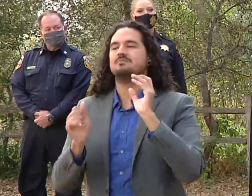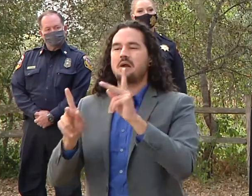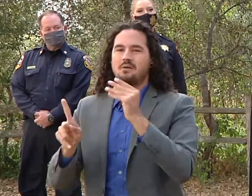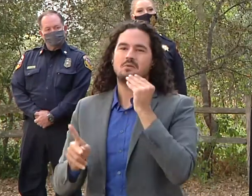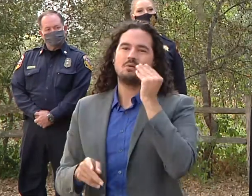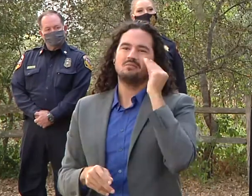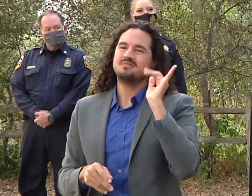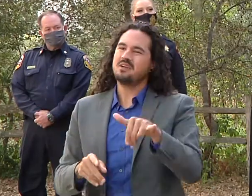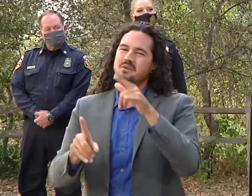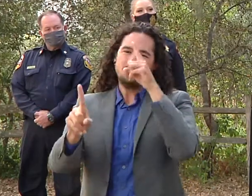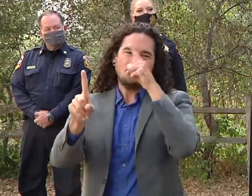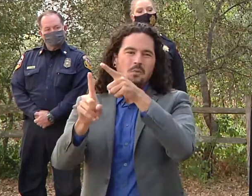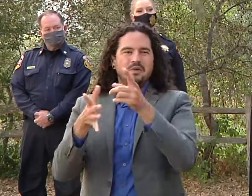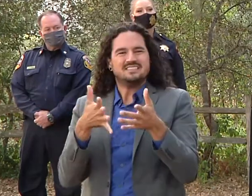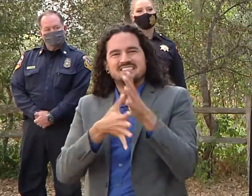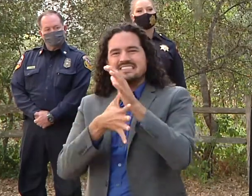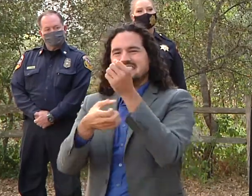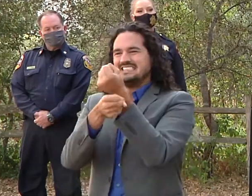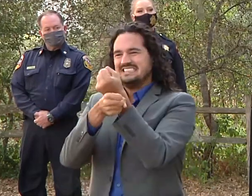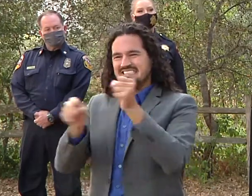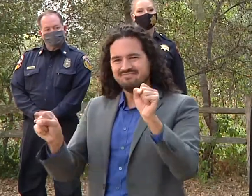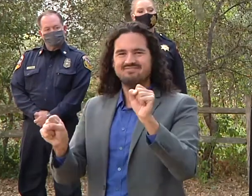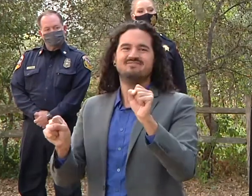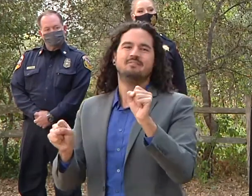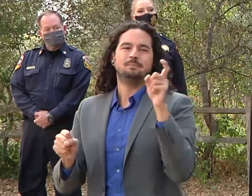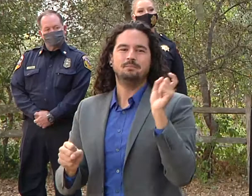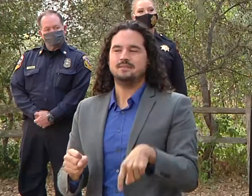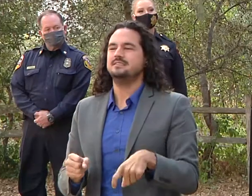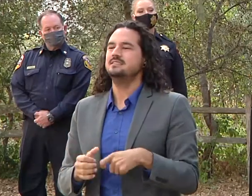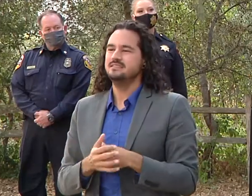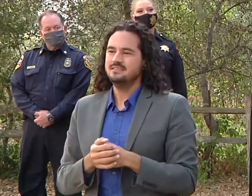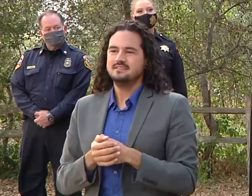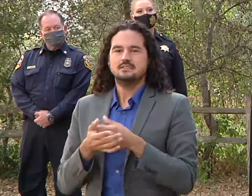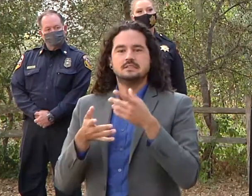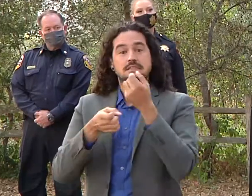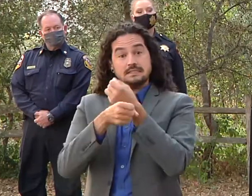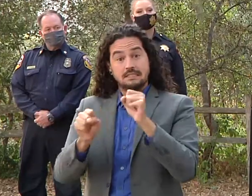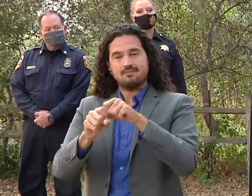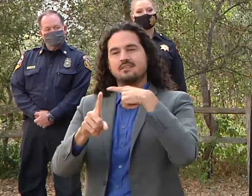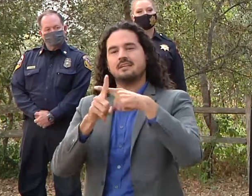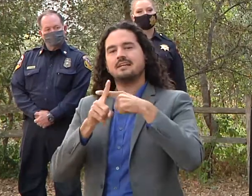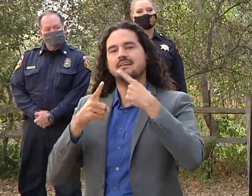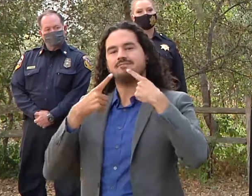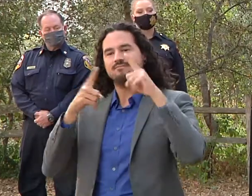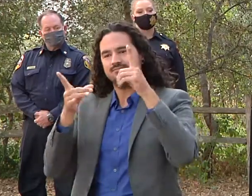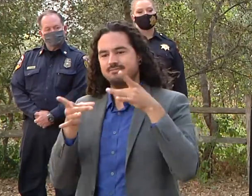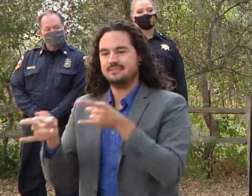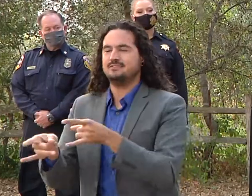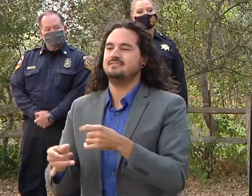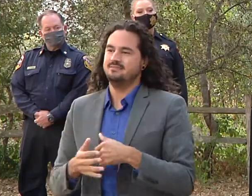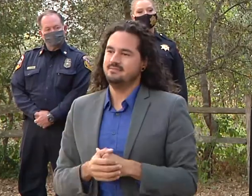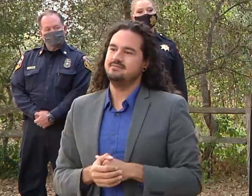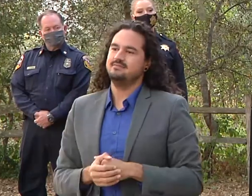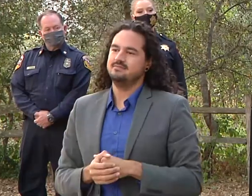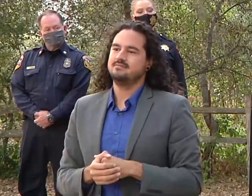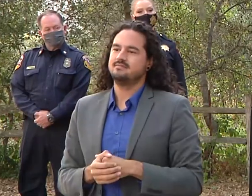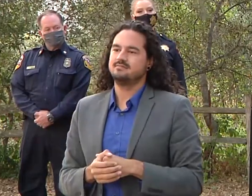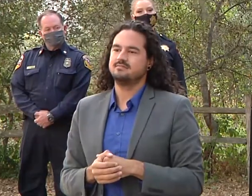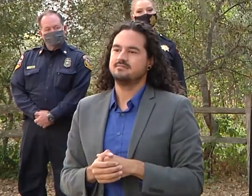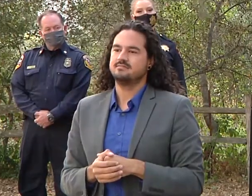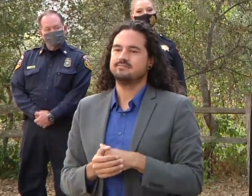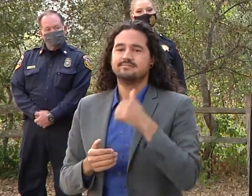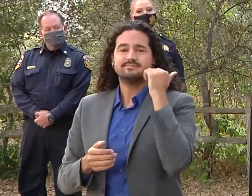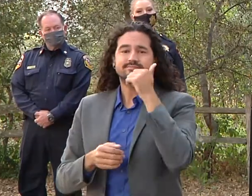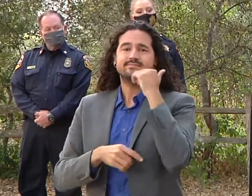safely uh and as efficiently as possible and so we're gonna as i mentioned before it's a day-by-day process and